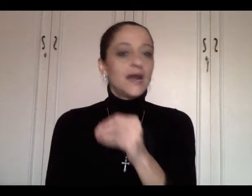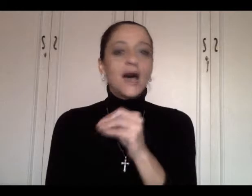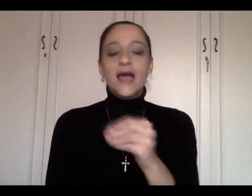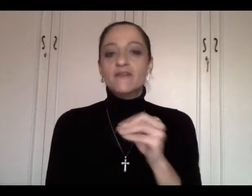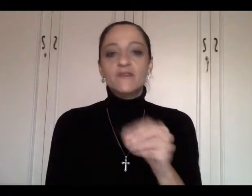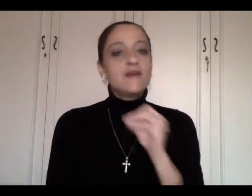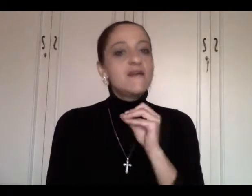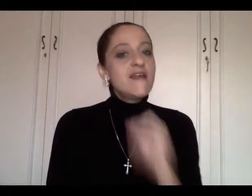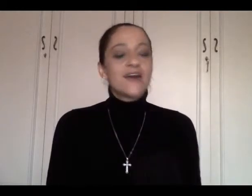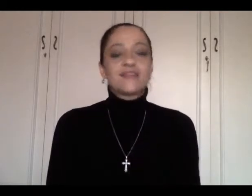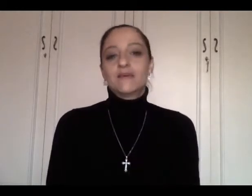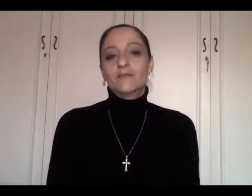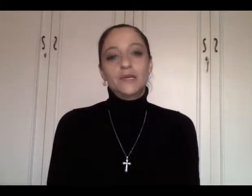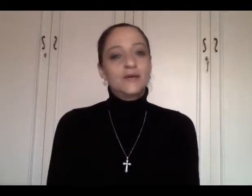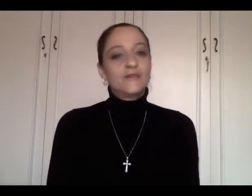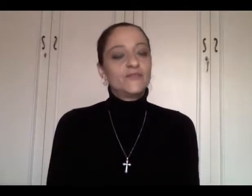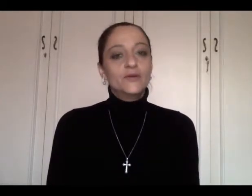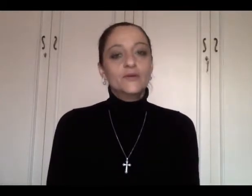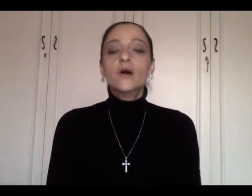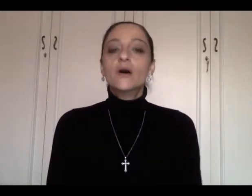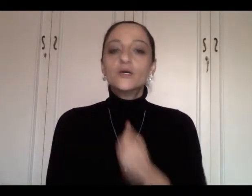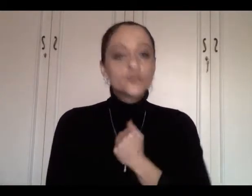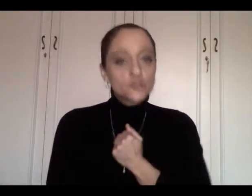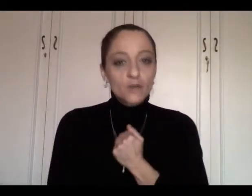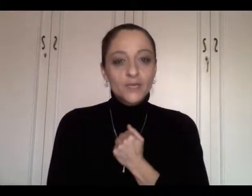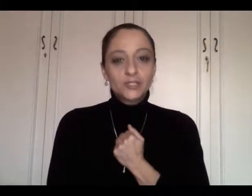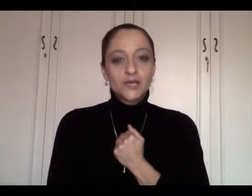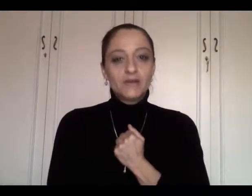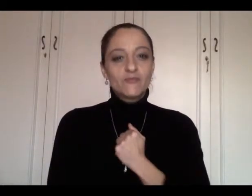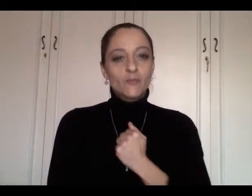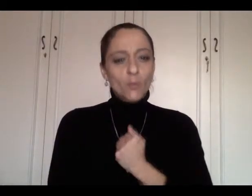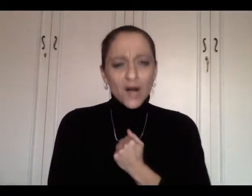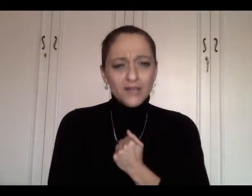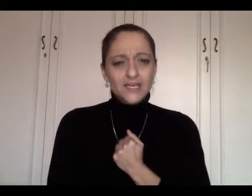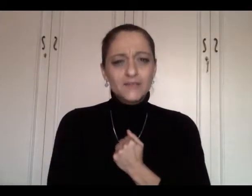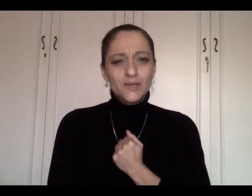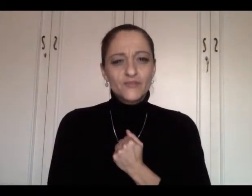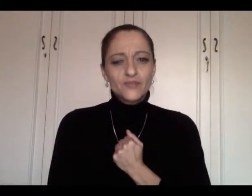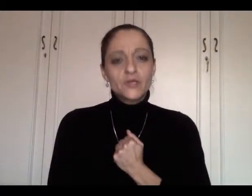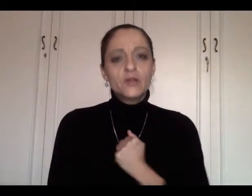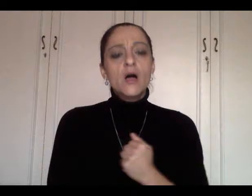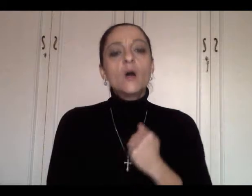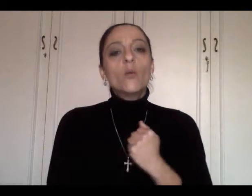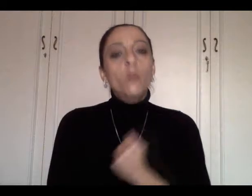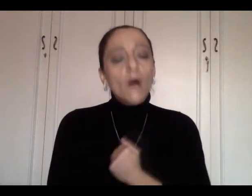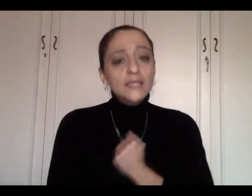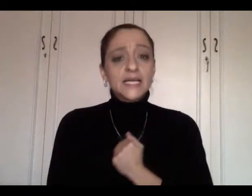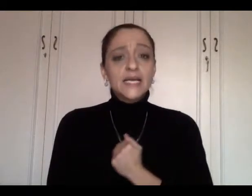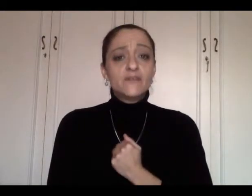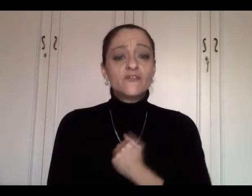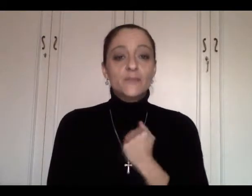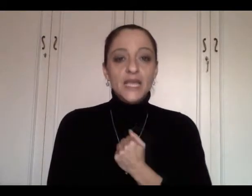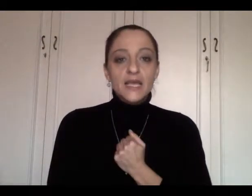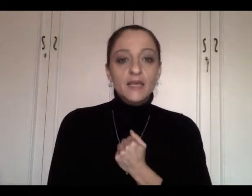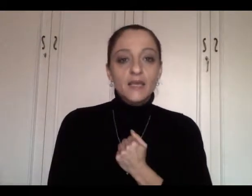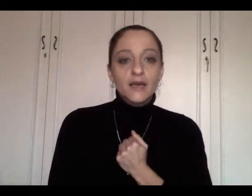and I have nothing but love for you. So much love! Well done, beautiful soul! Well done for being here!